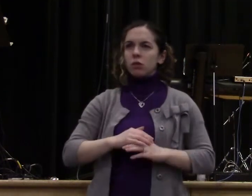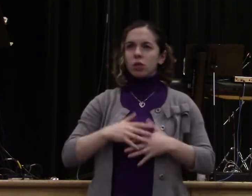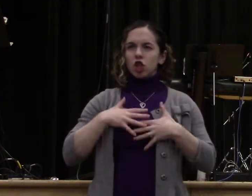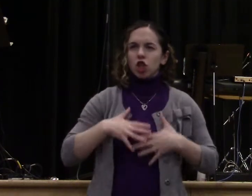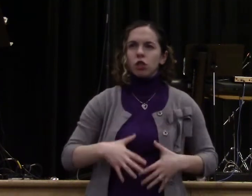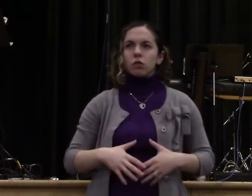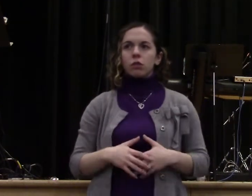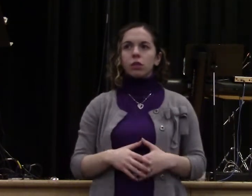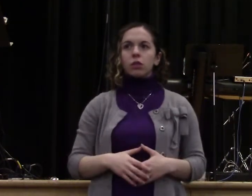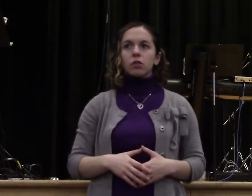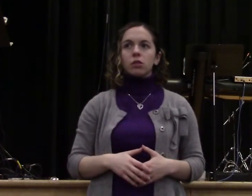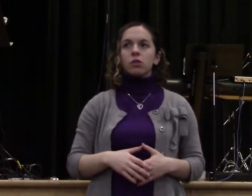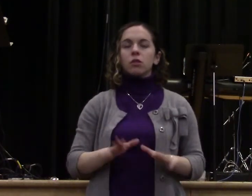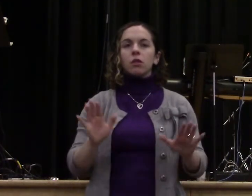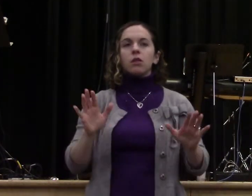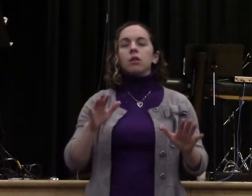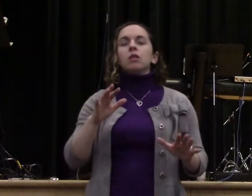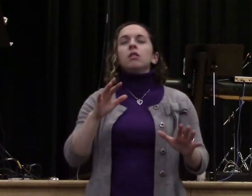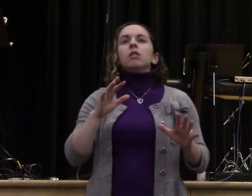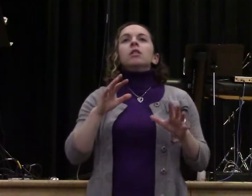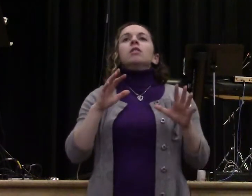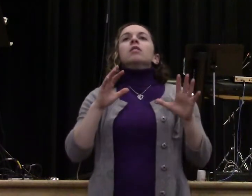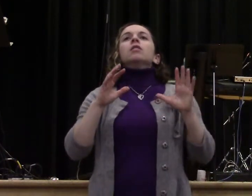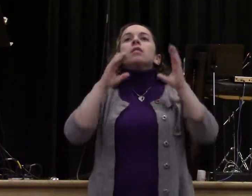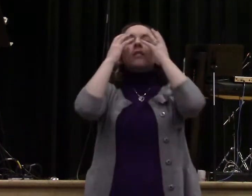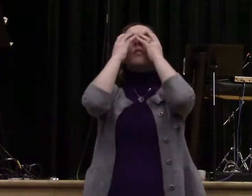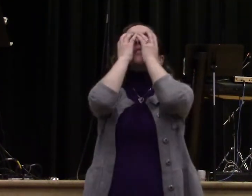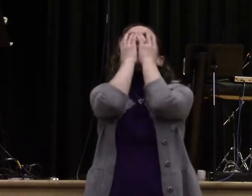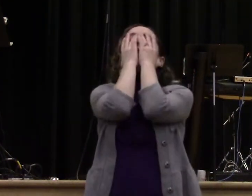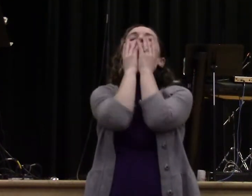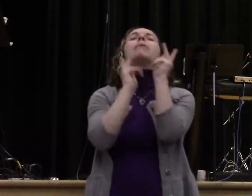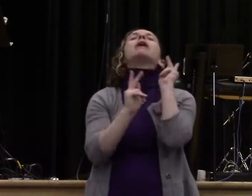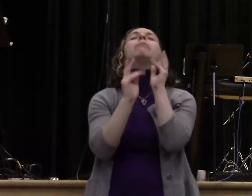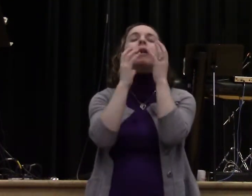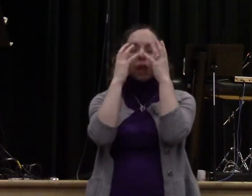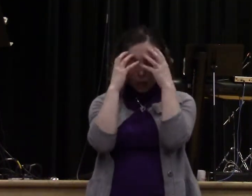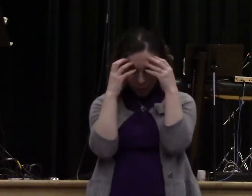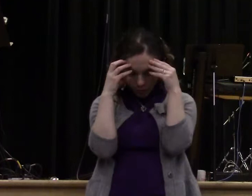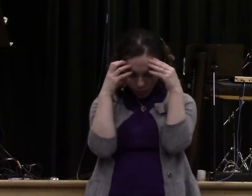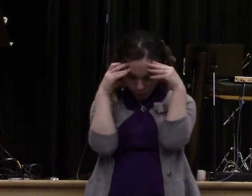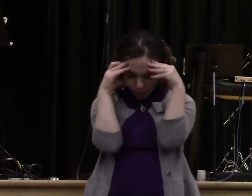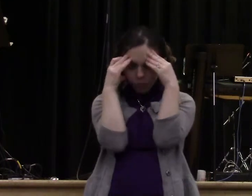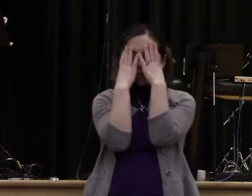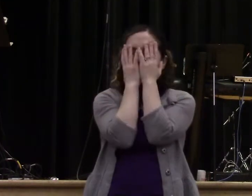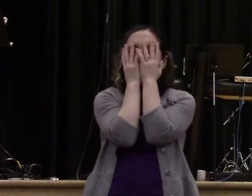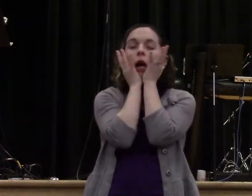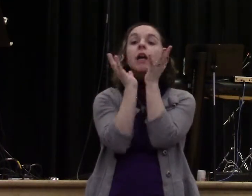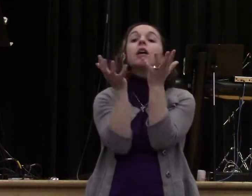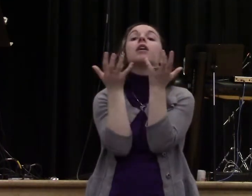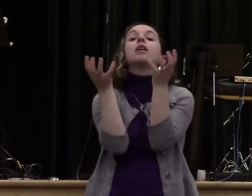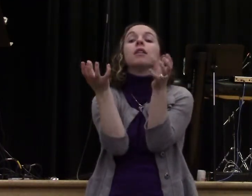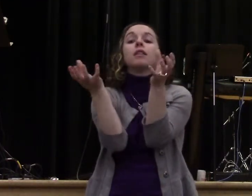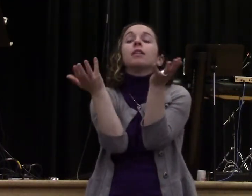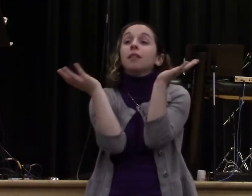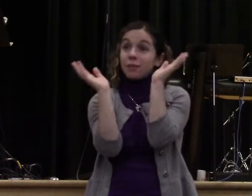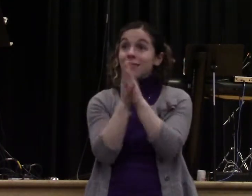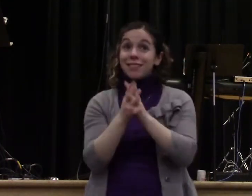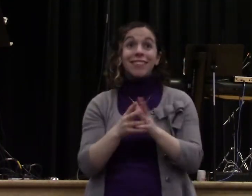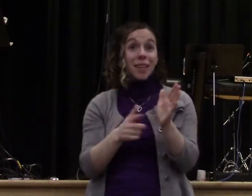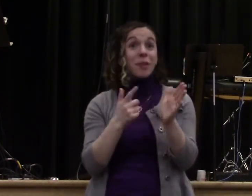There is mess in the church. There's mess everywhere. If there are people, it's messy. Can you think of